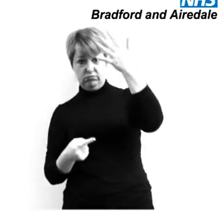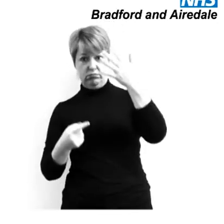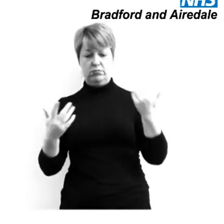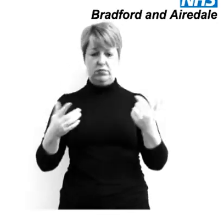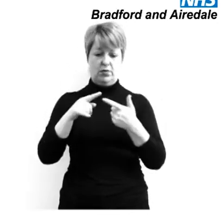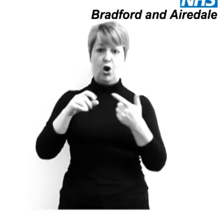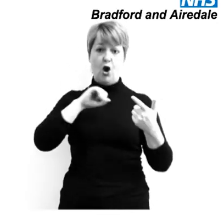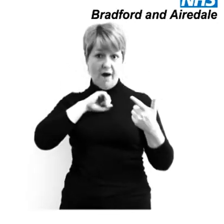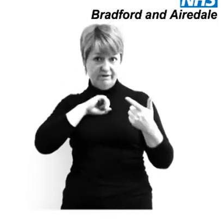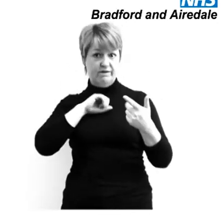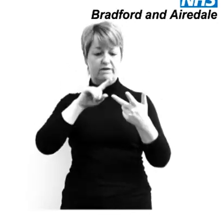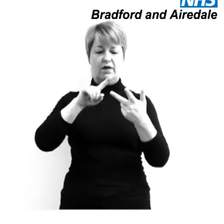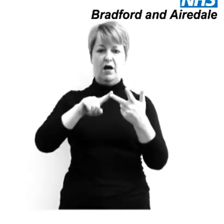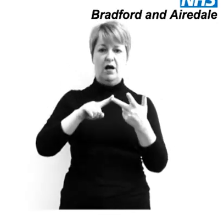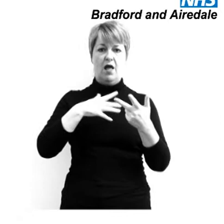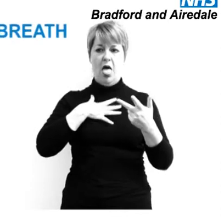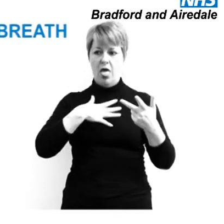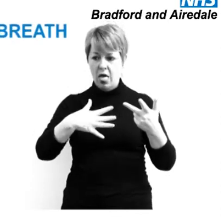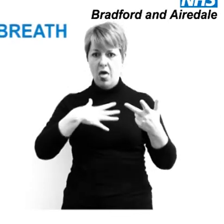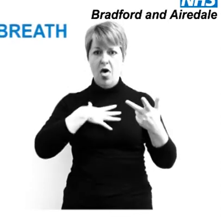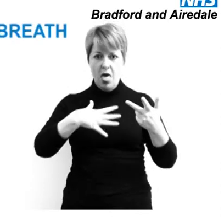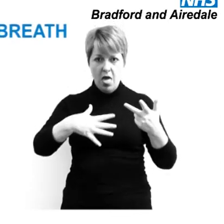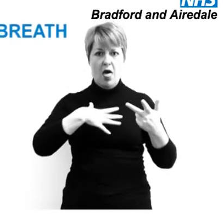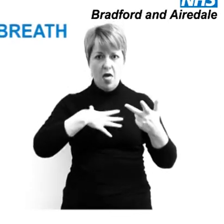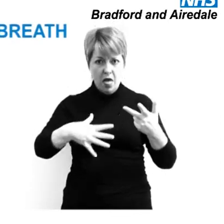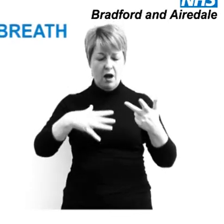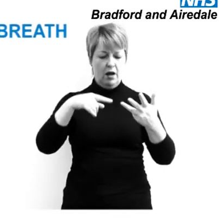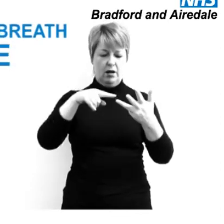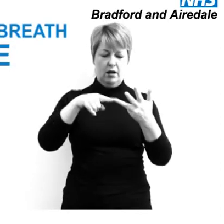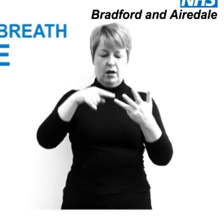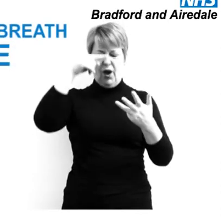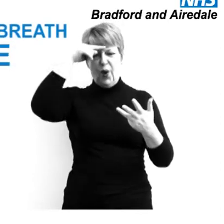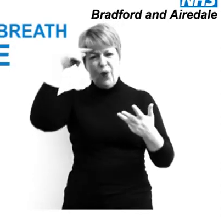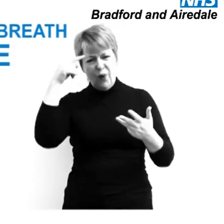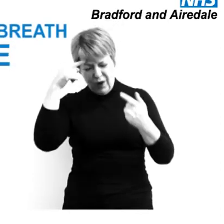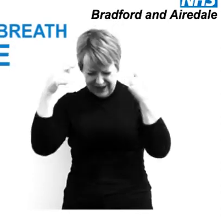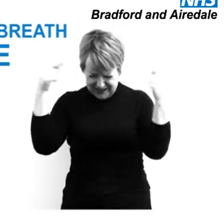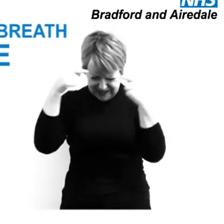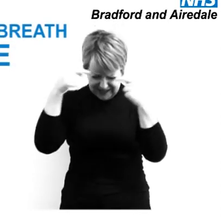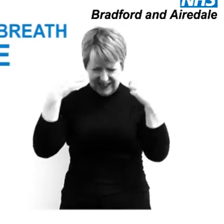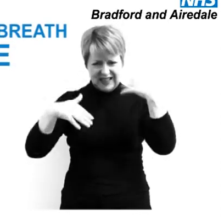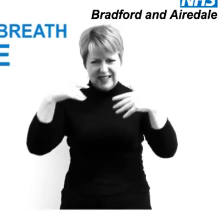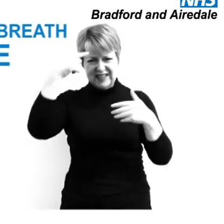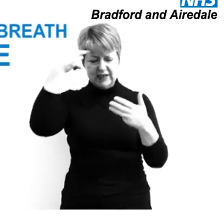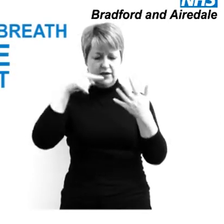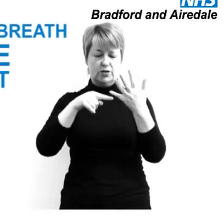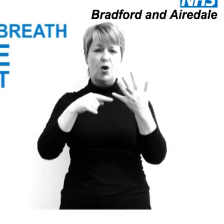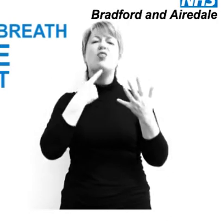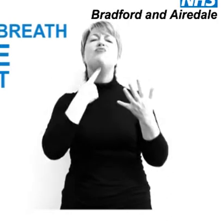A cough, feeling short of breath A headache, sore throat,